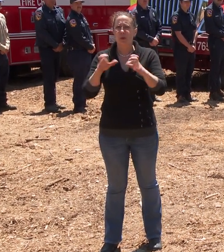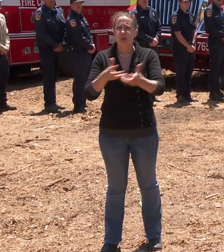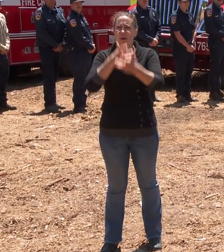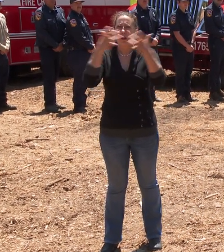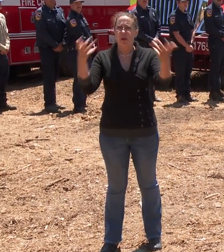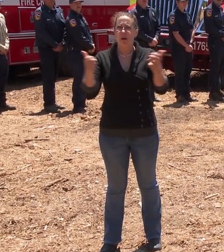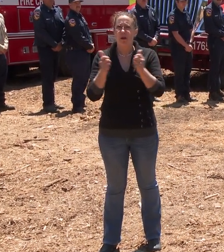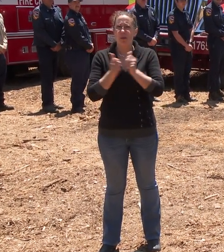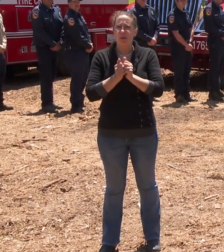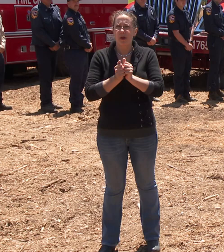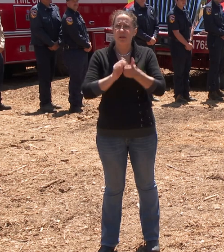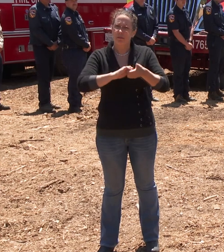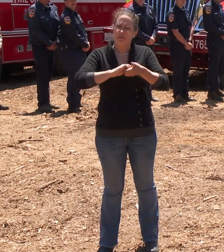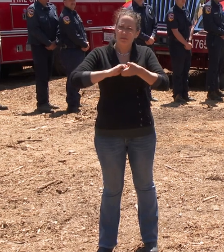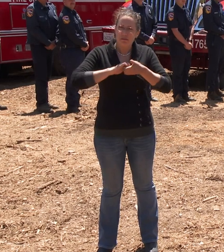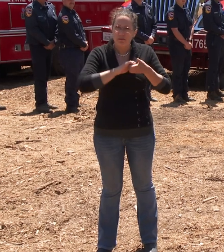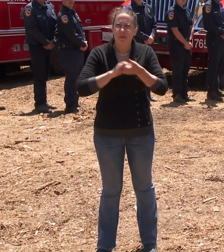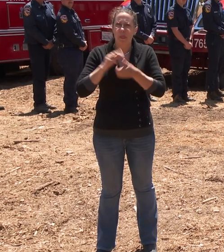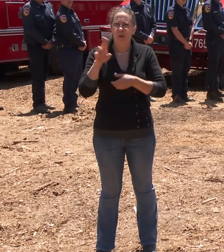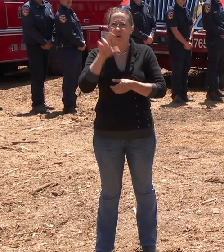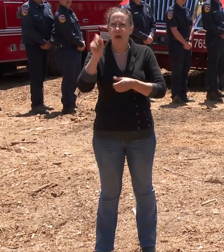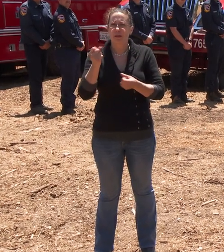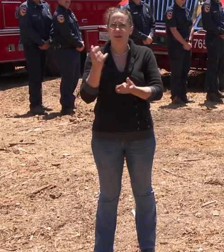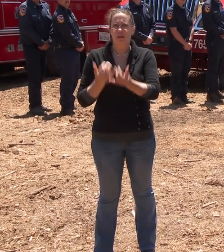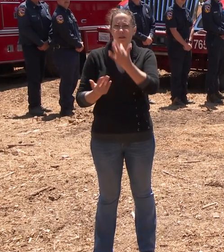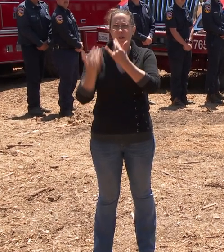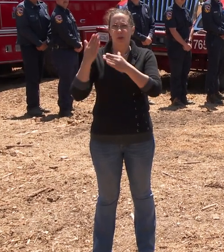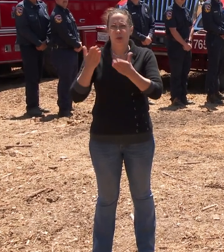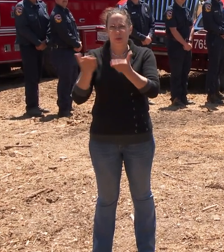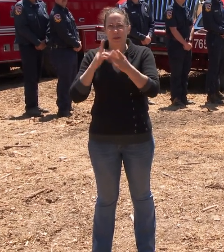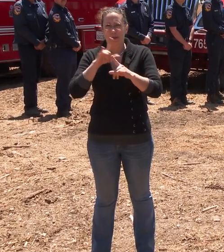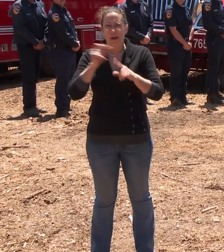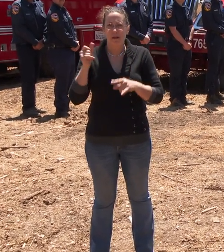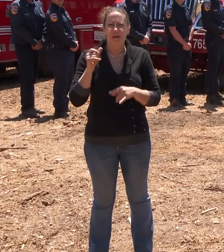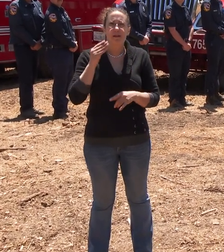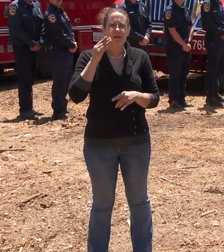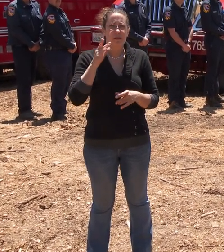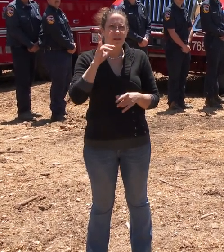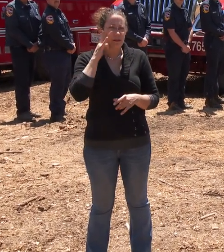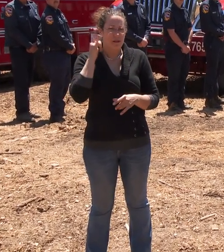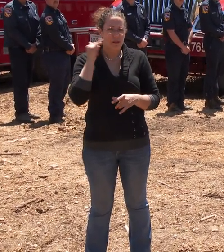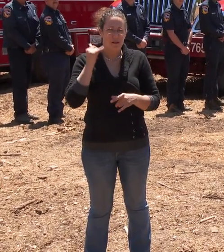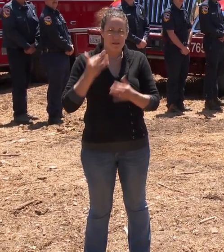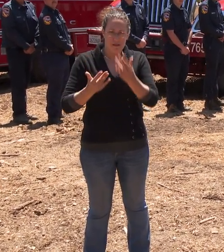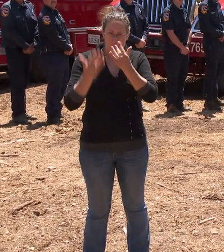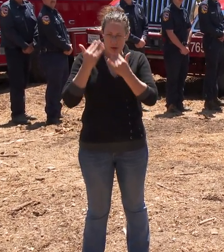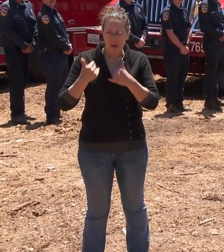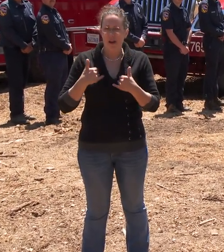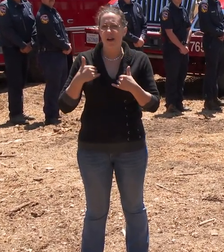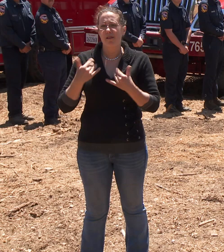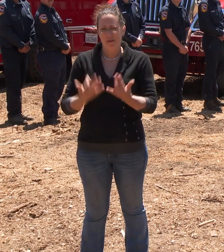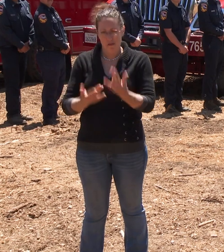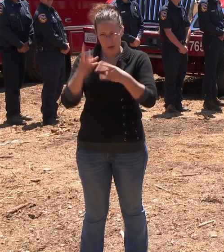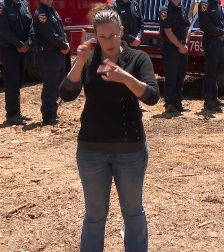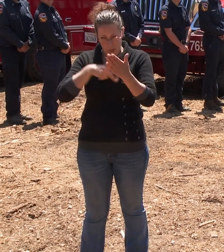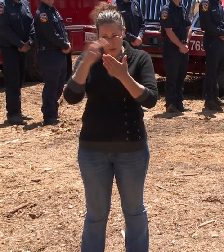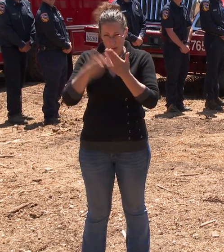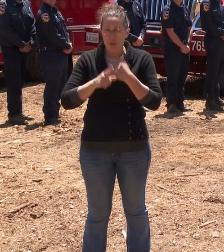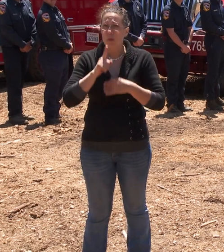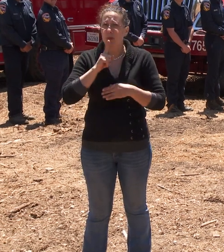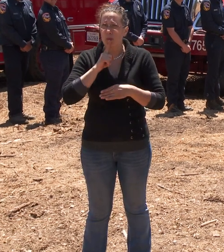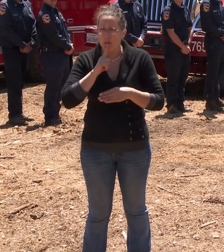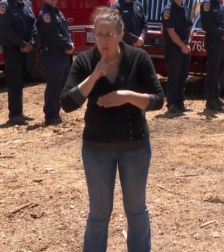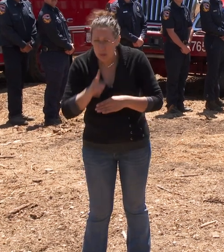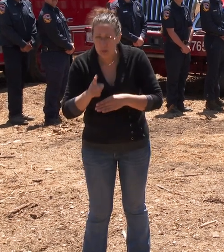Cal Fire and U.S. Forest Service to work and prevent wildfires. Starting with our fire guard program that uses real live geospatial